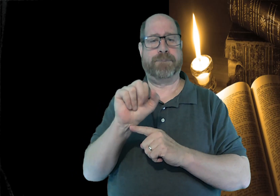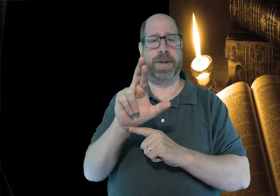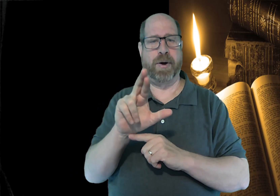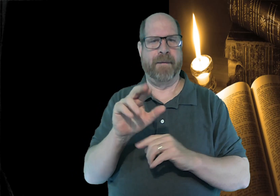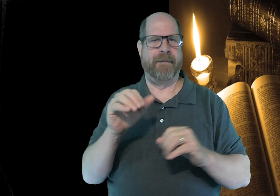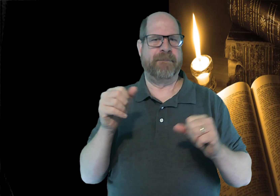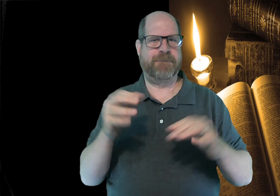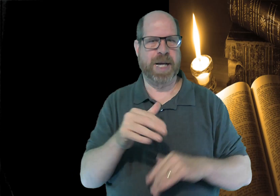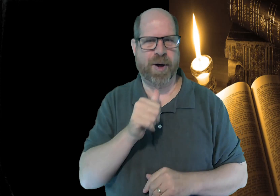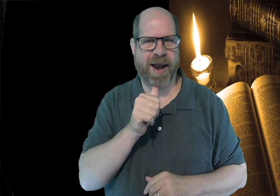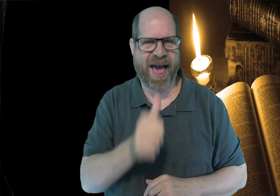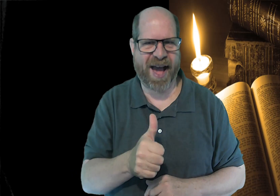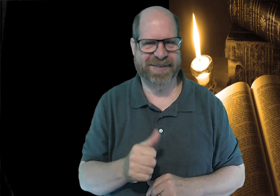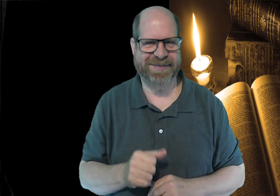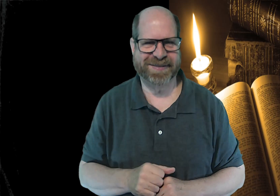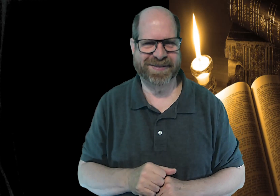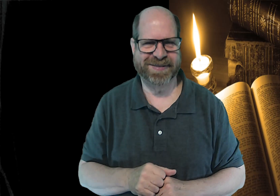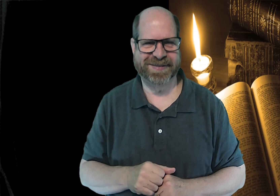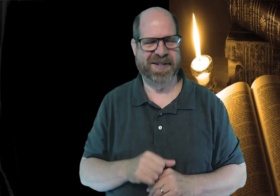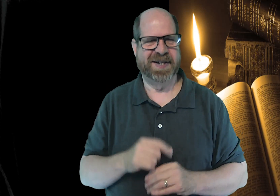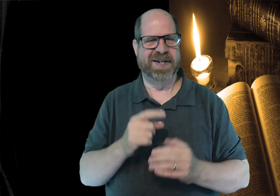or fear not.